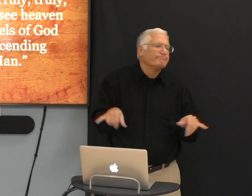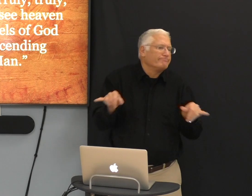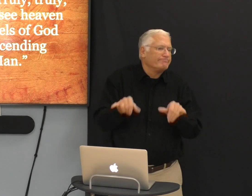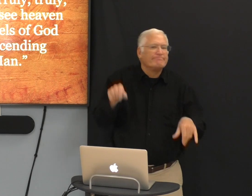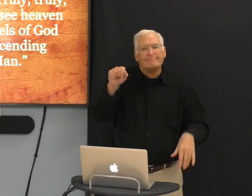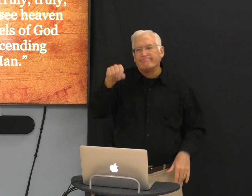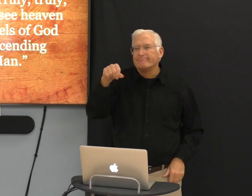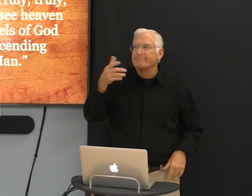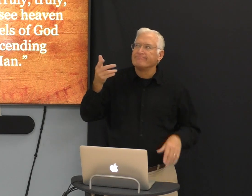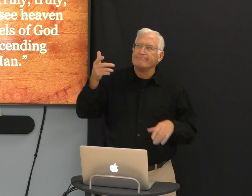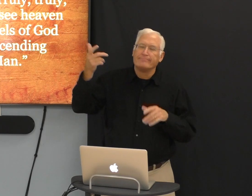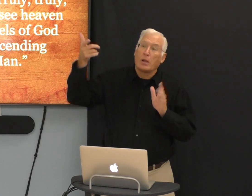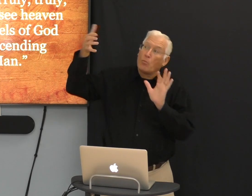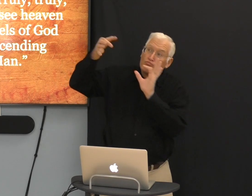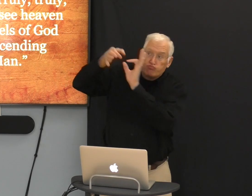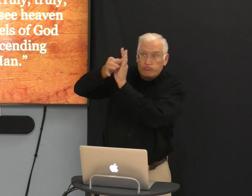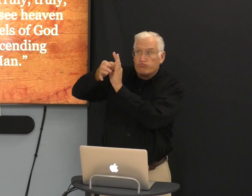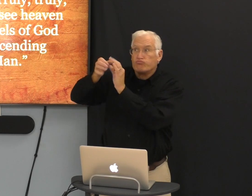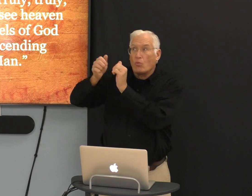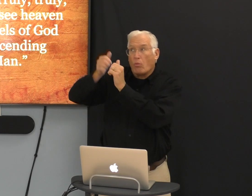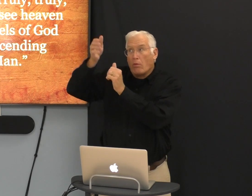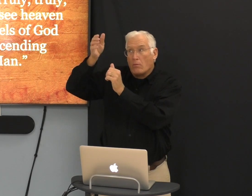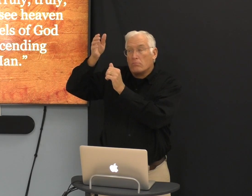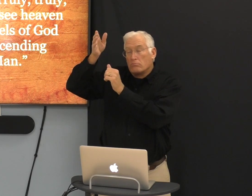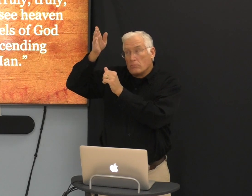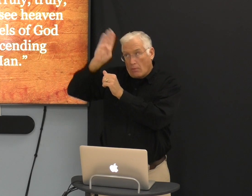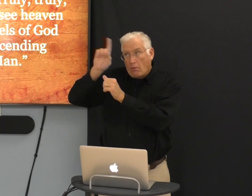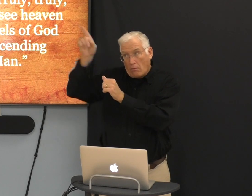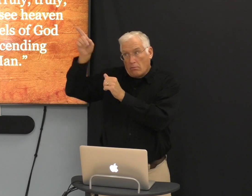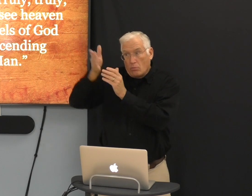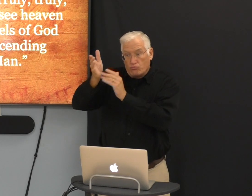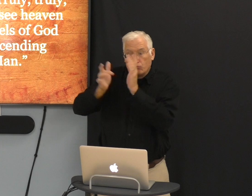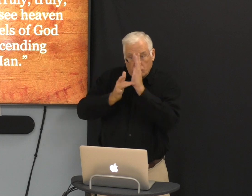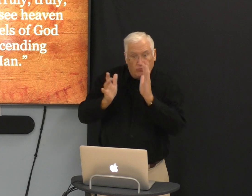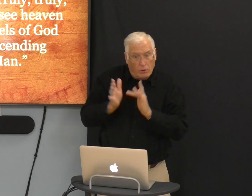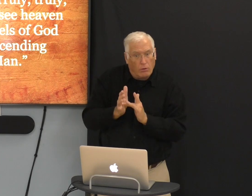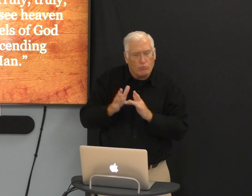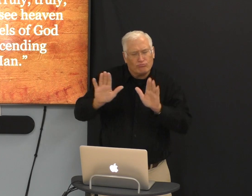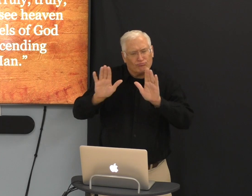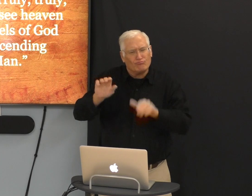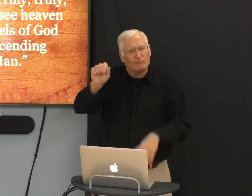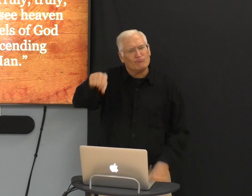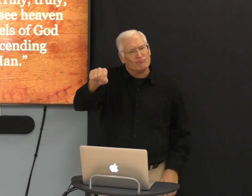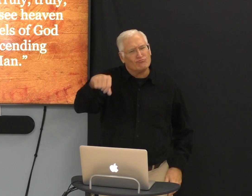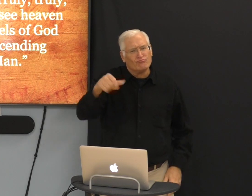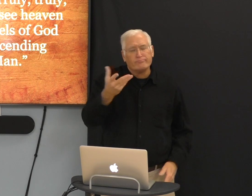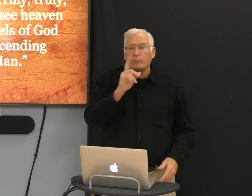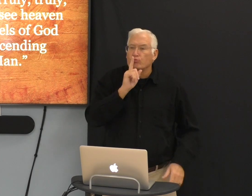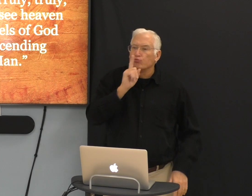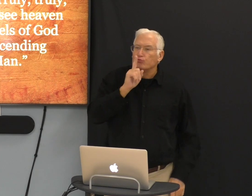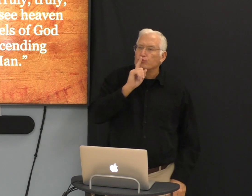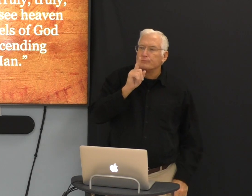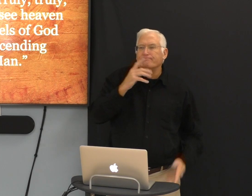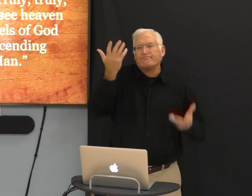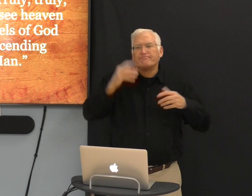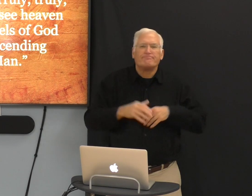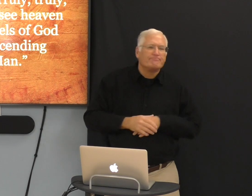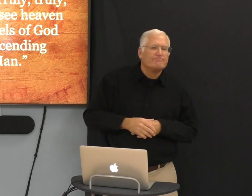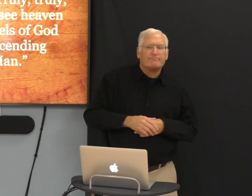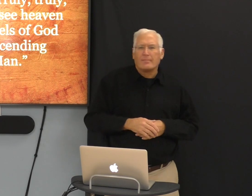have been Christians for many years. You know, our relationship is through Jesus with God. Yes, we know